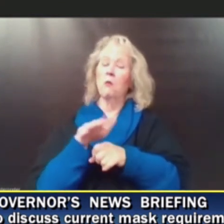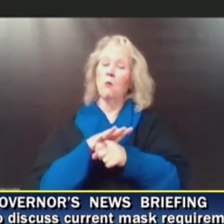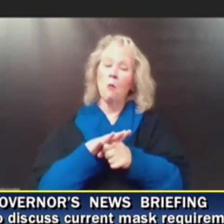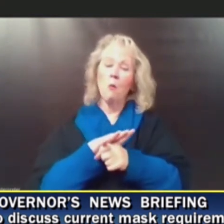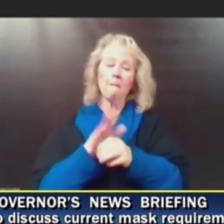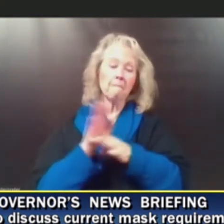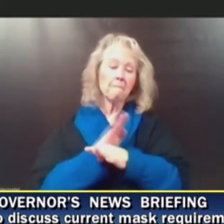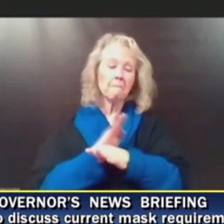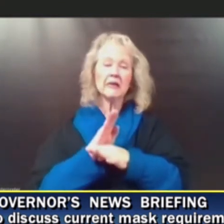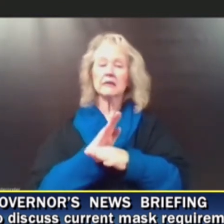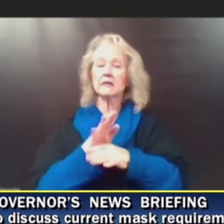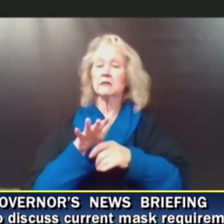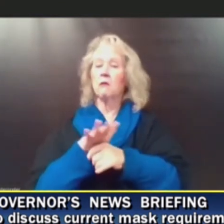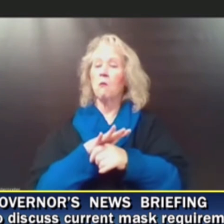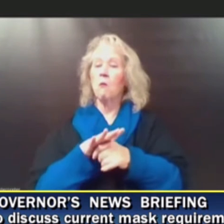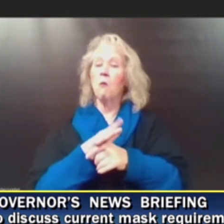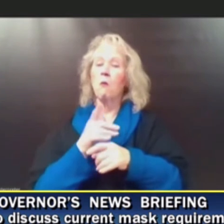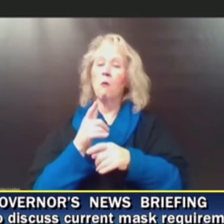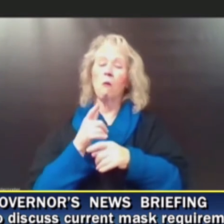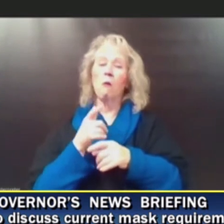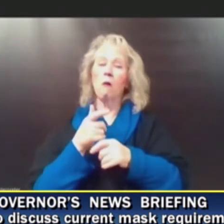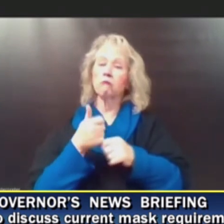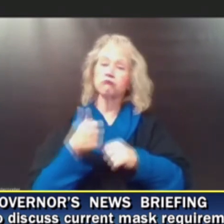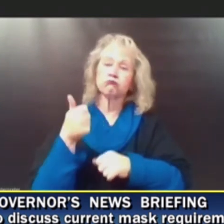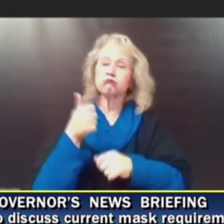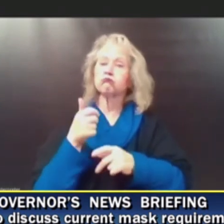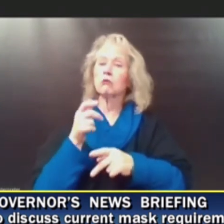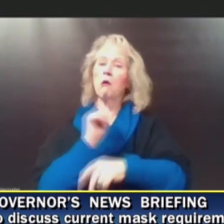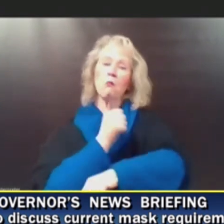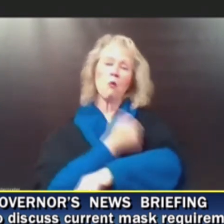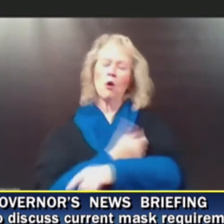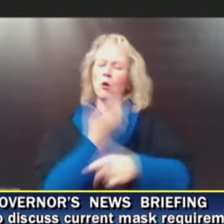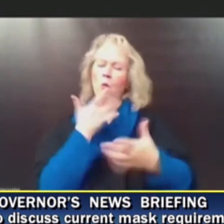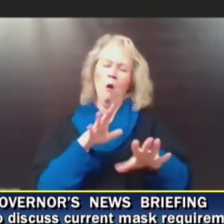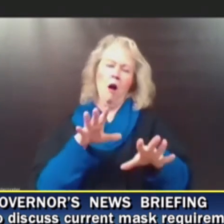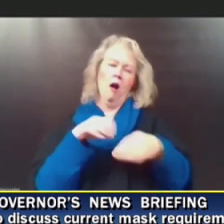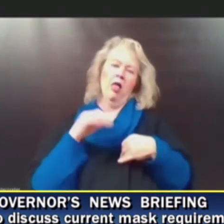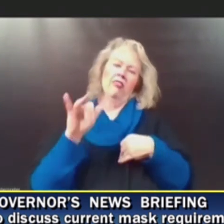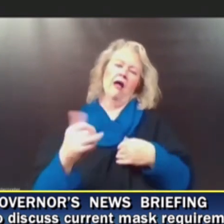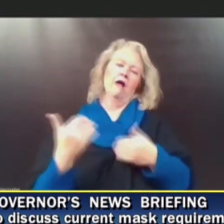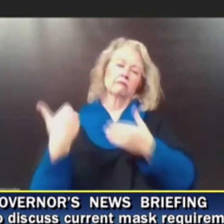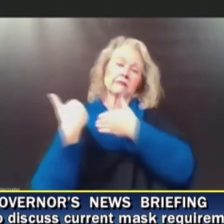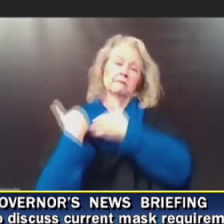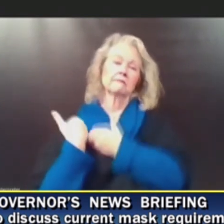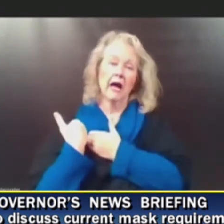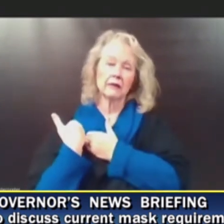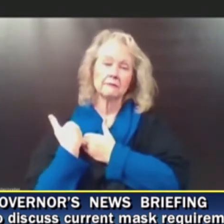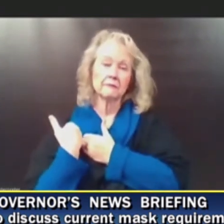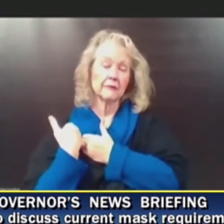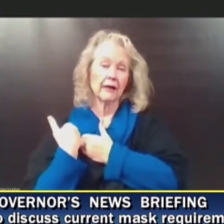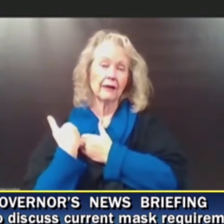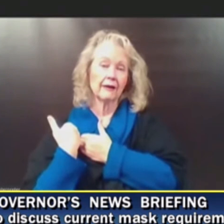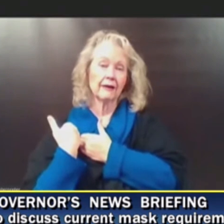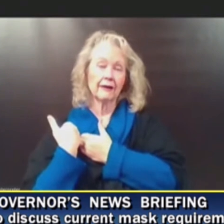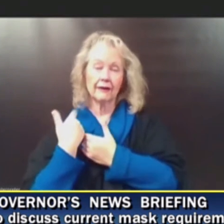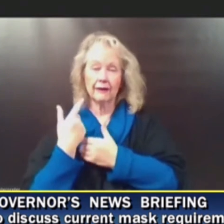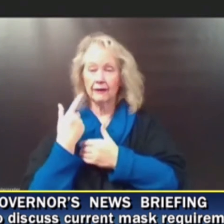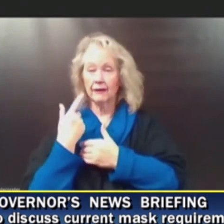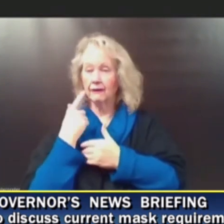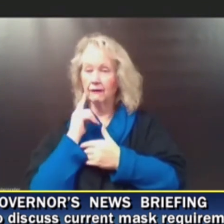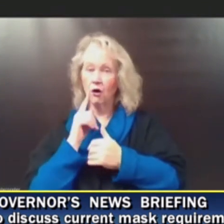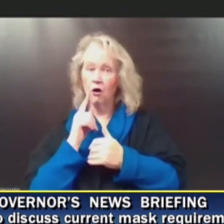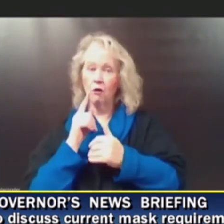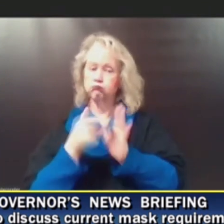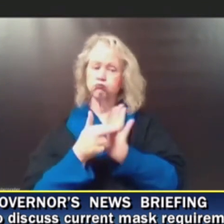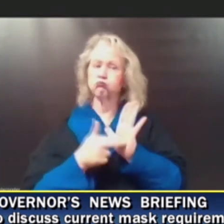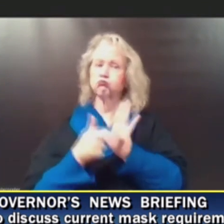owners and local officials didn't want to assume responsibility for putting in various restrictions and rather